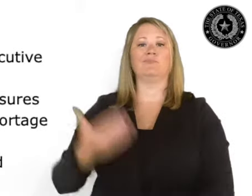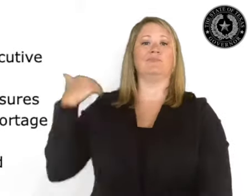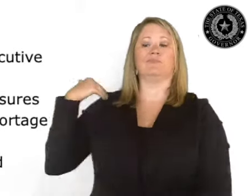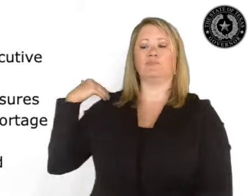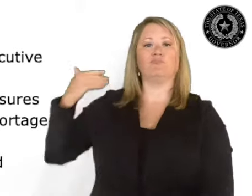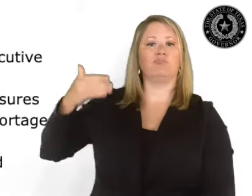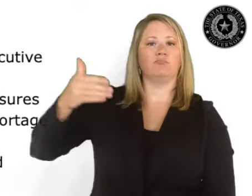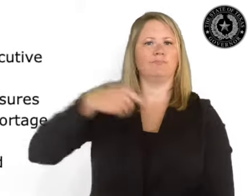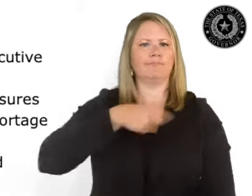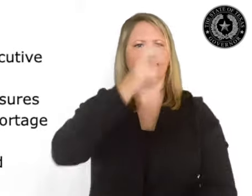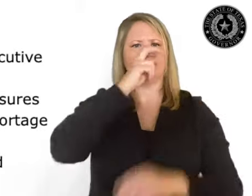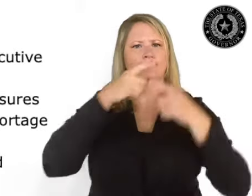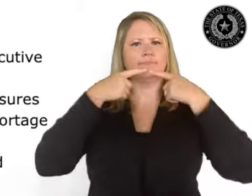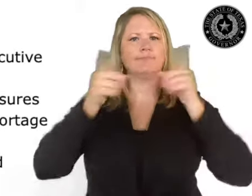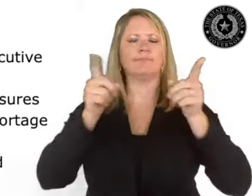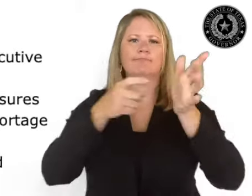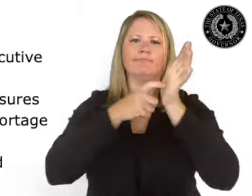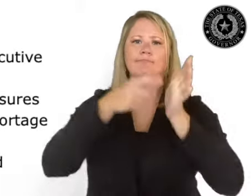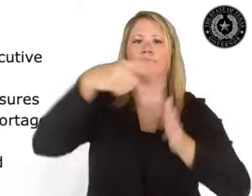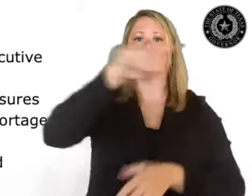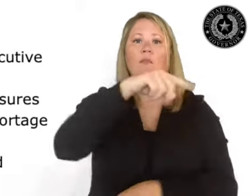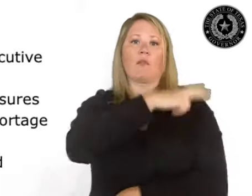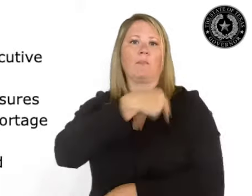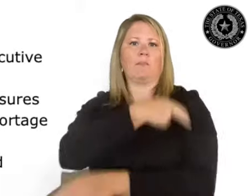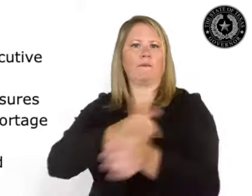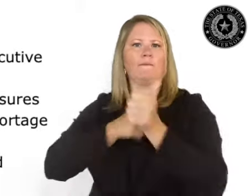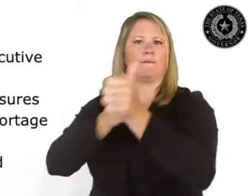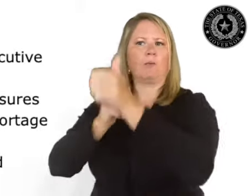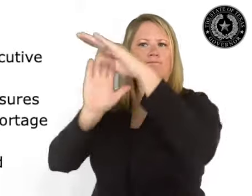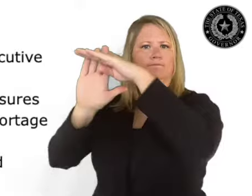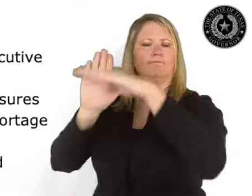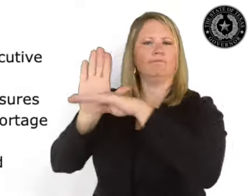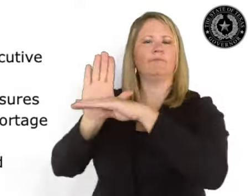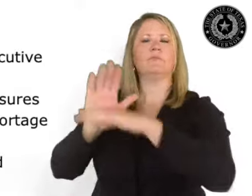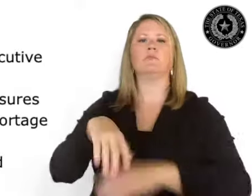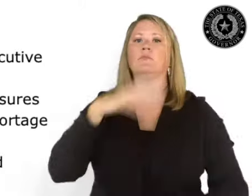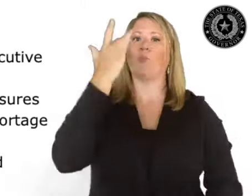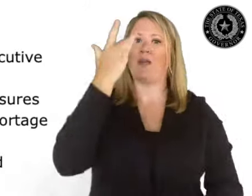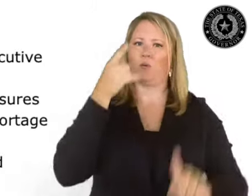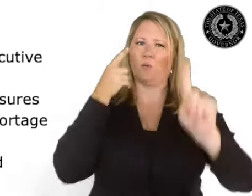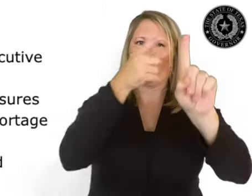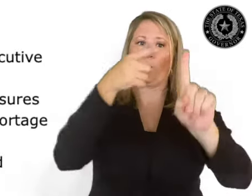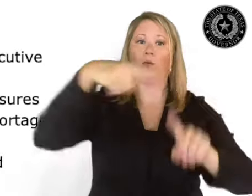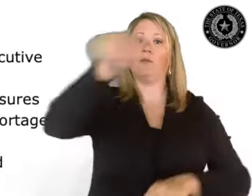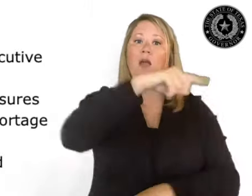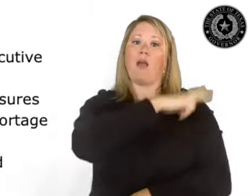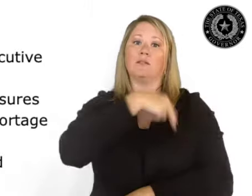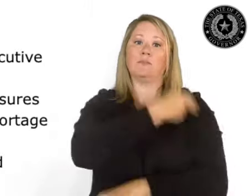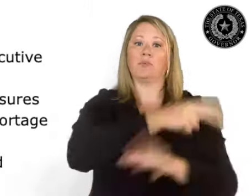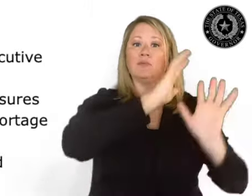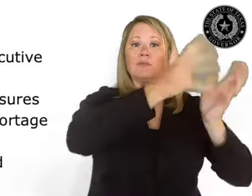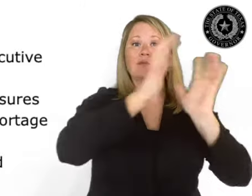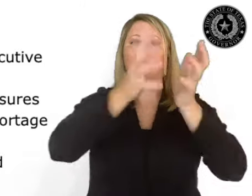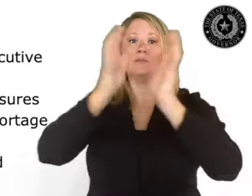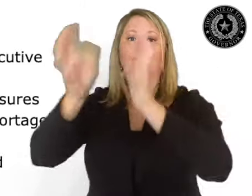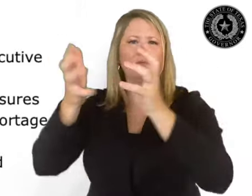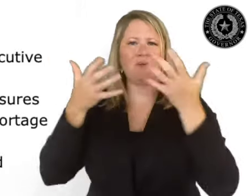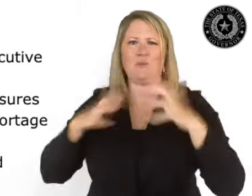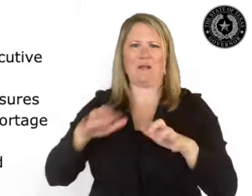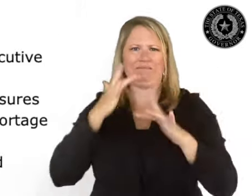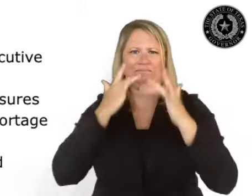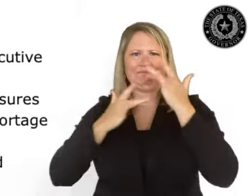Whereas, previous executive orders have enacted measures to avoid a shortage of hospital capacity,